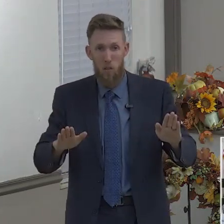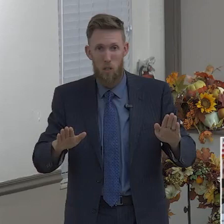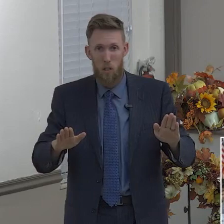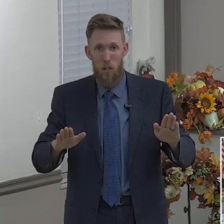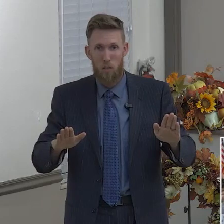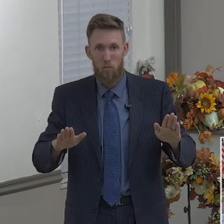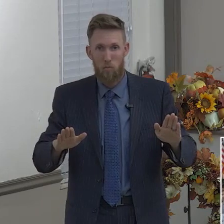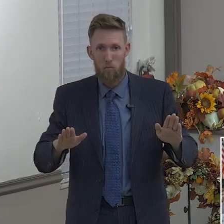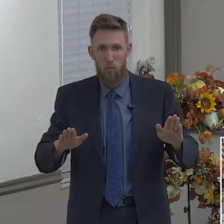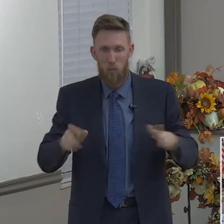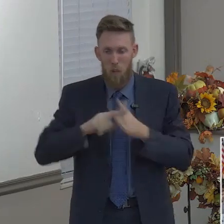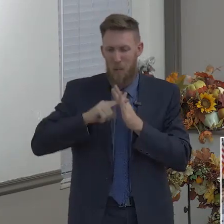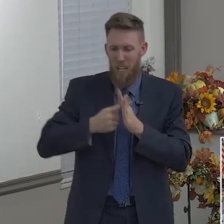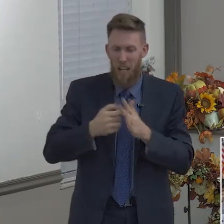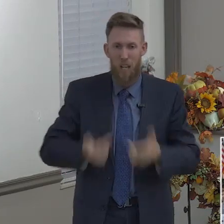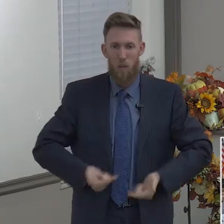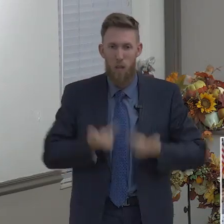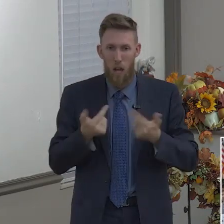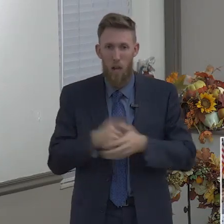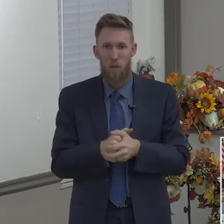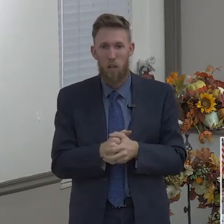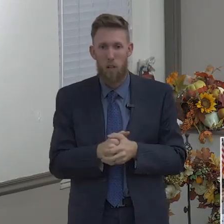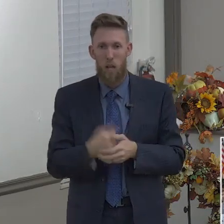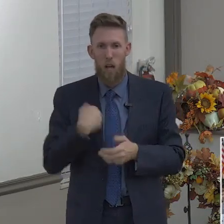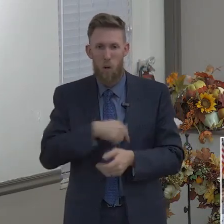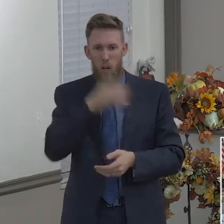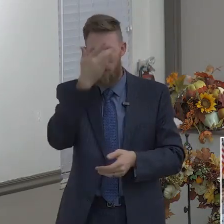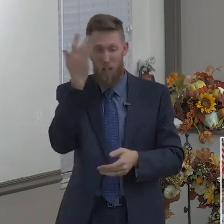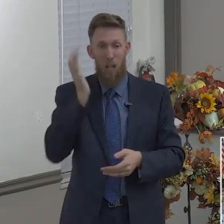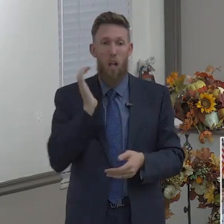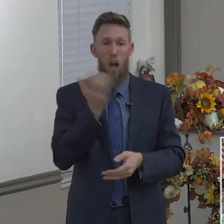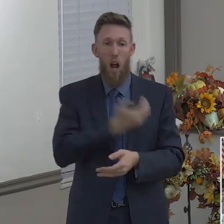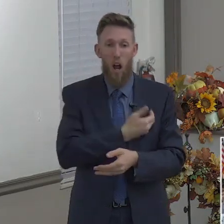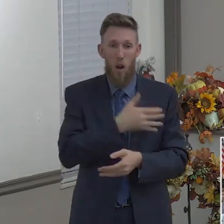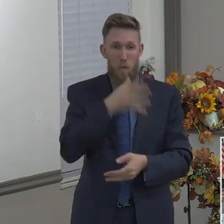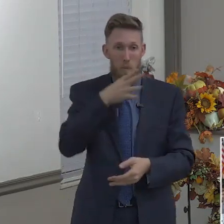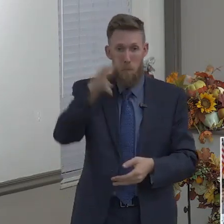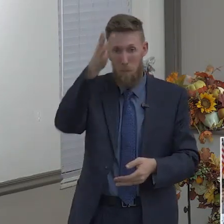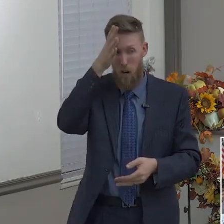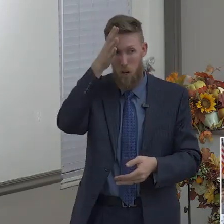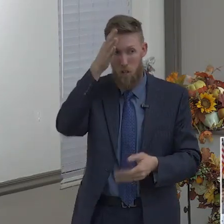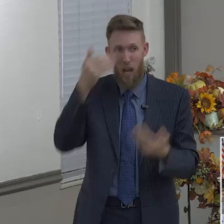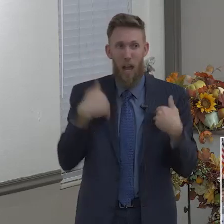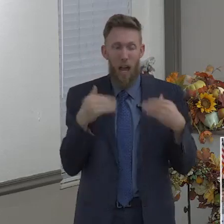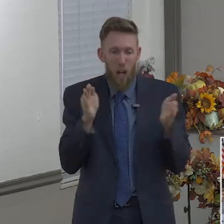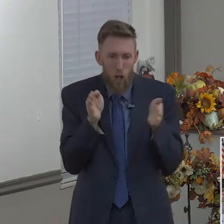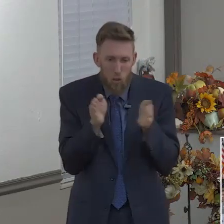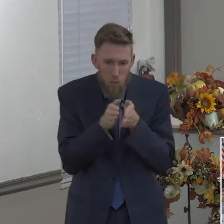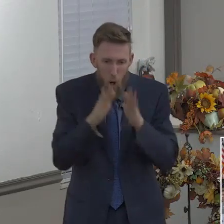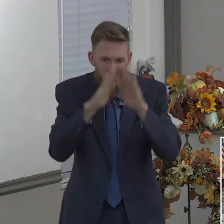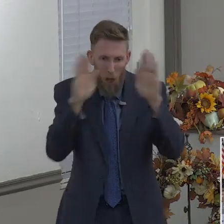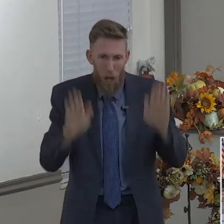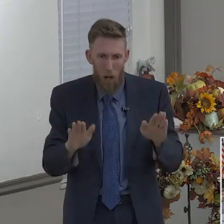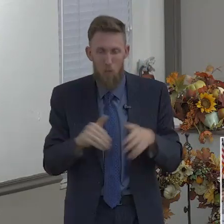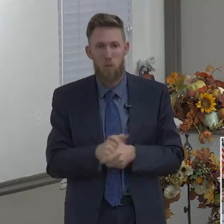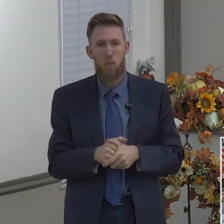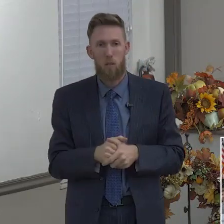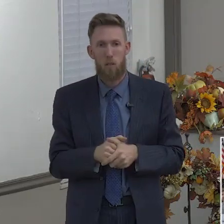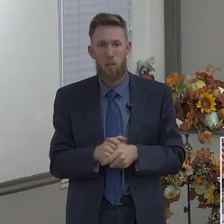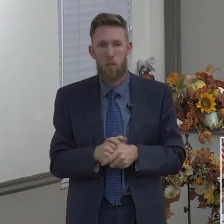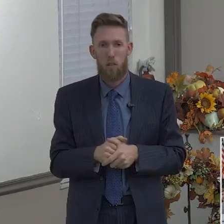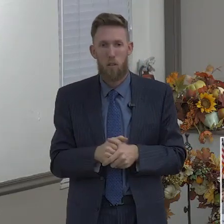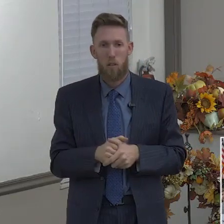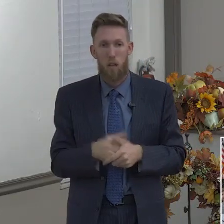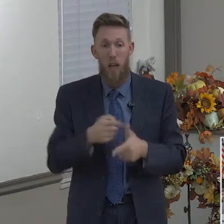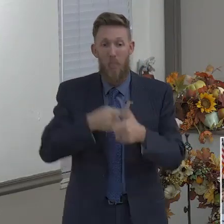nothing. And now they have a big house. We grew up in a big house. So we just think, oh, as soon as I get married, I just get a five-bedroom house. Okay, no patience